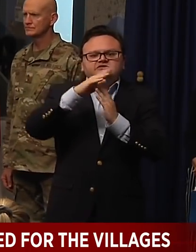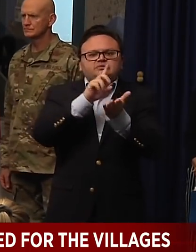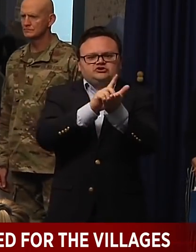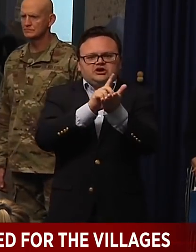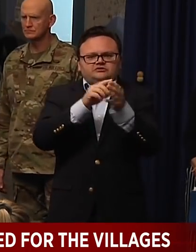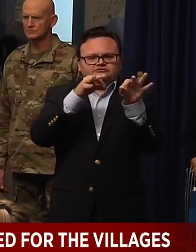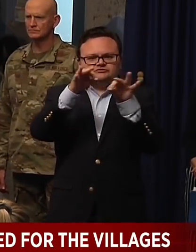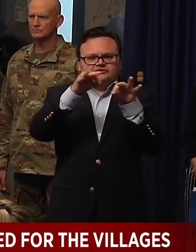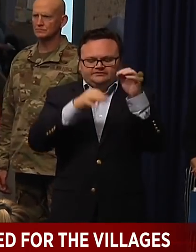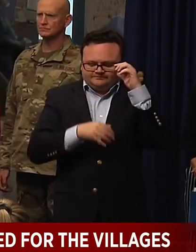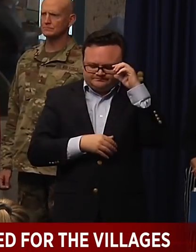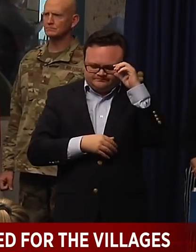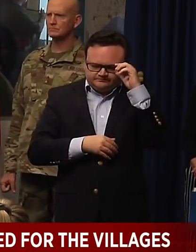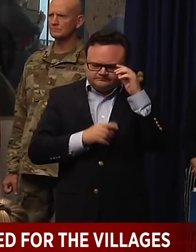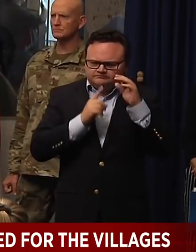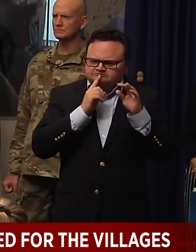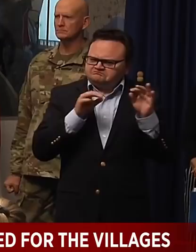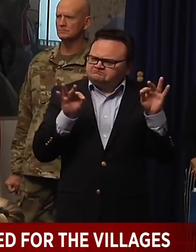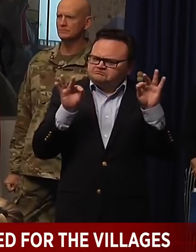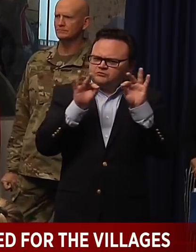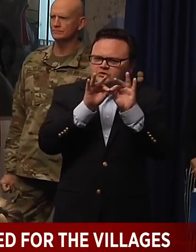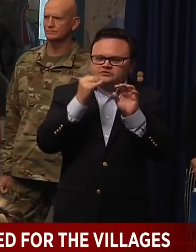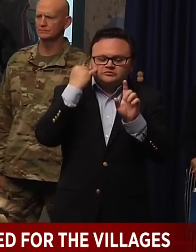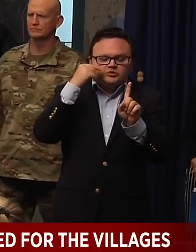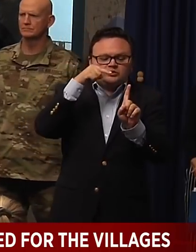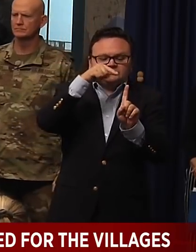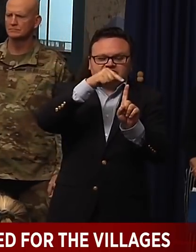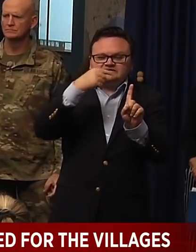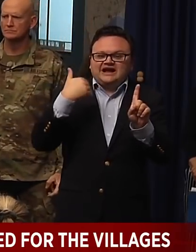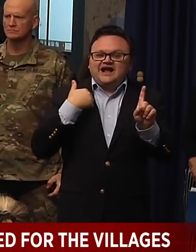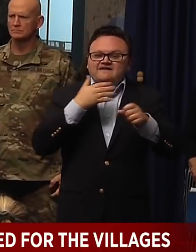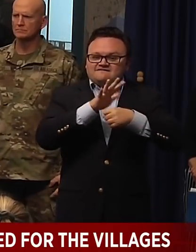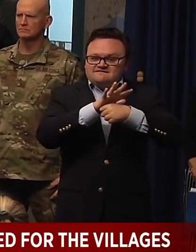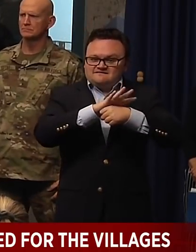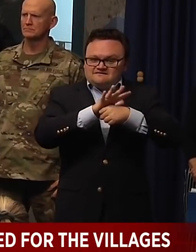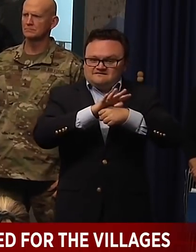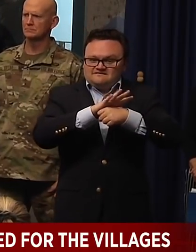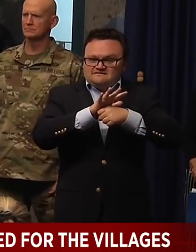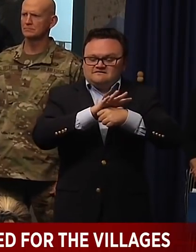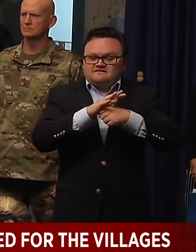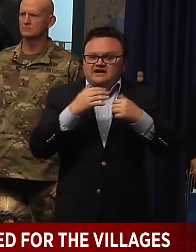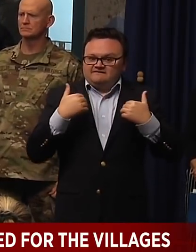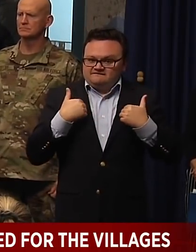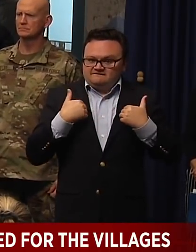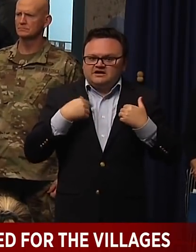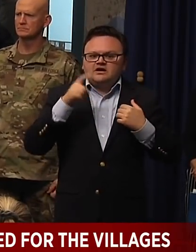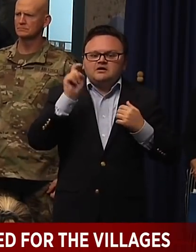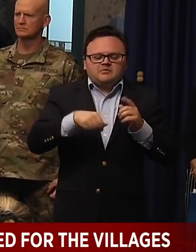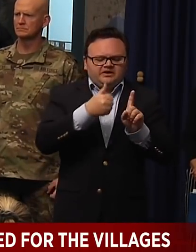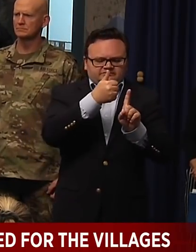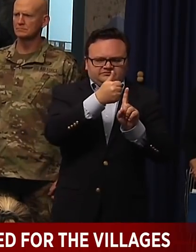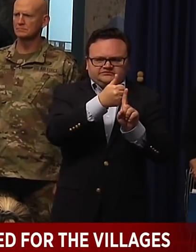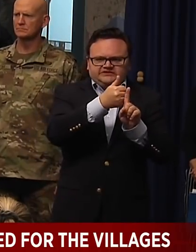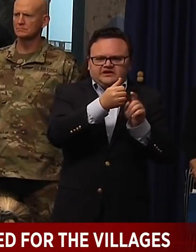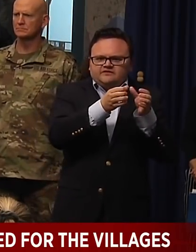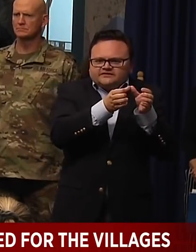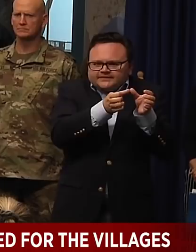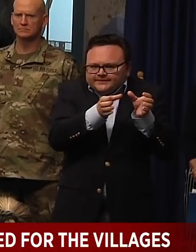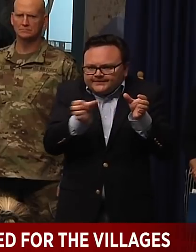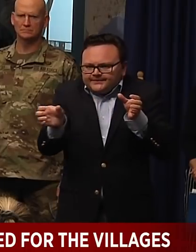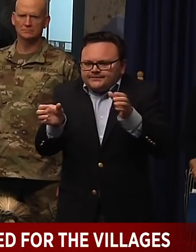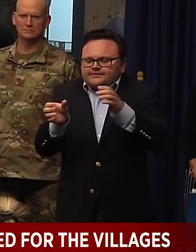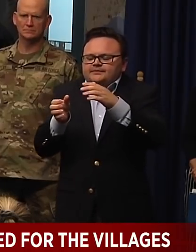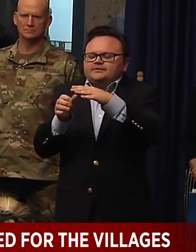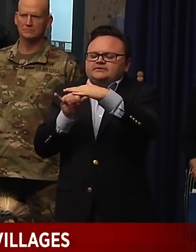Yeah, it's, it's absolutely essential if somebody has COVID-19 that they have to self-isolate. And if we become aware